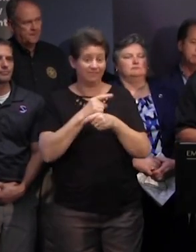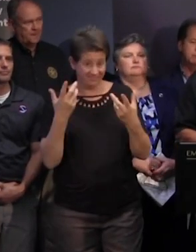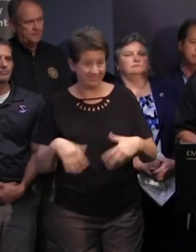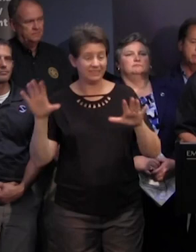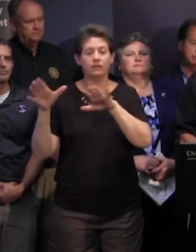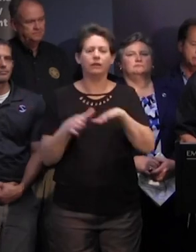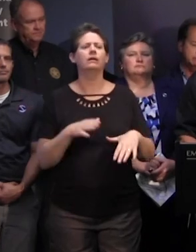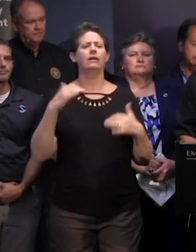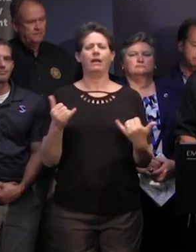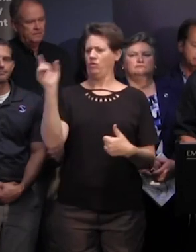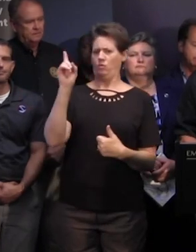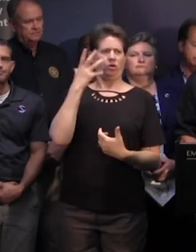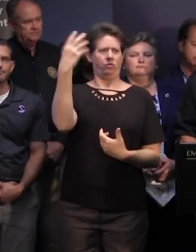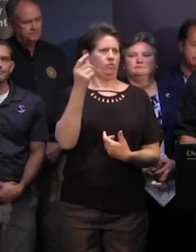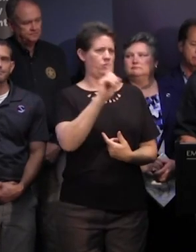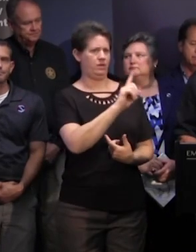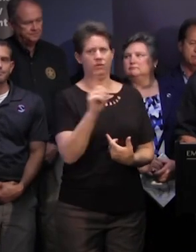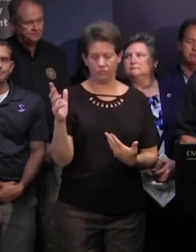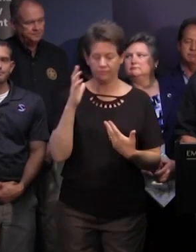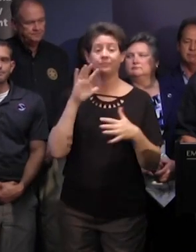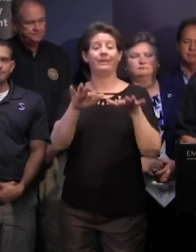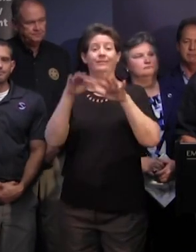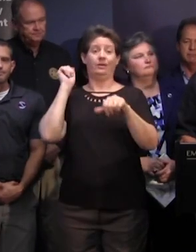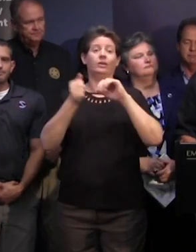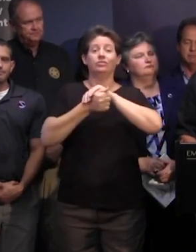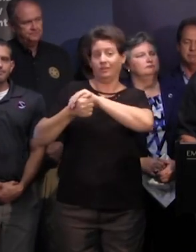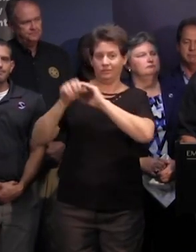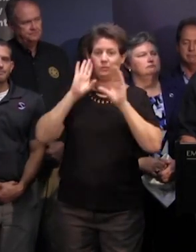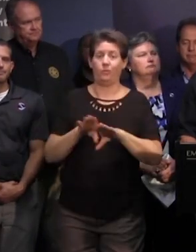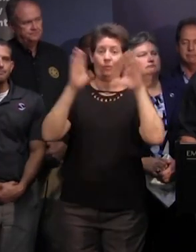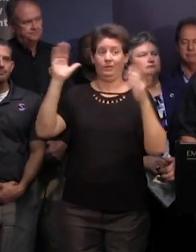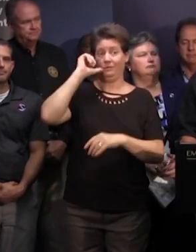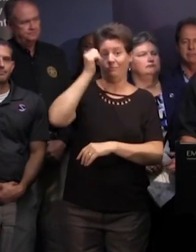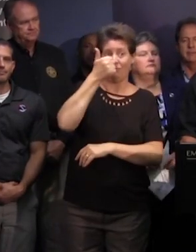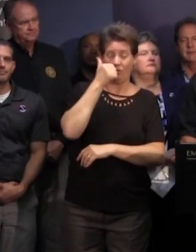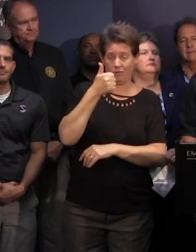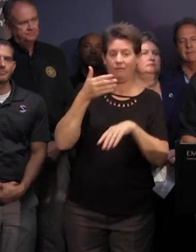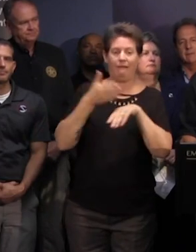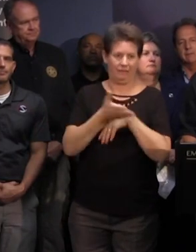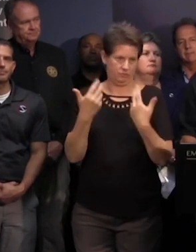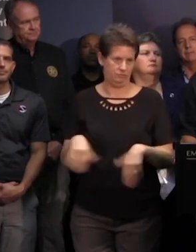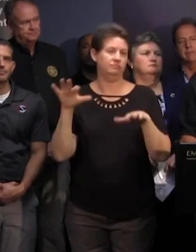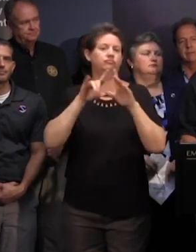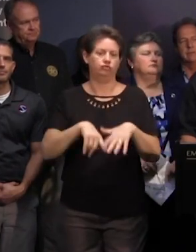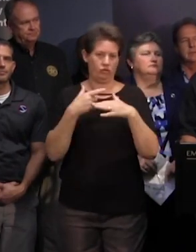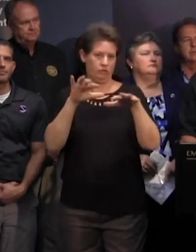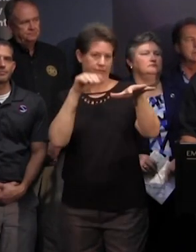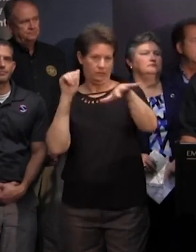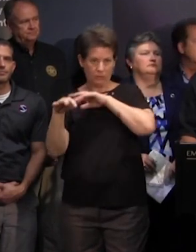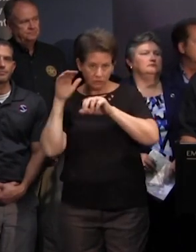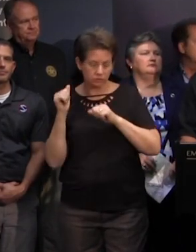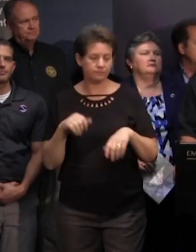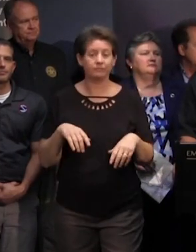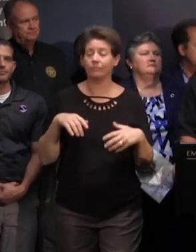where people need to go and evacuation shelters will be open uh tomorrow once the evacuation begins and they're